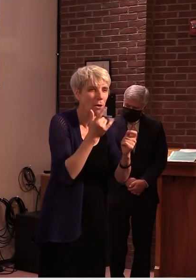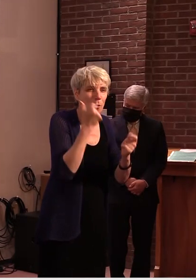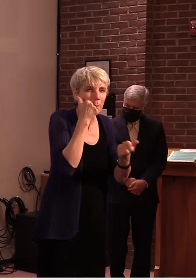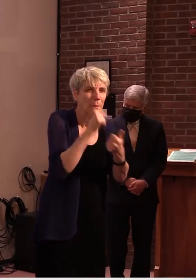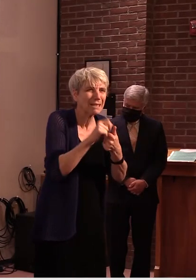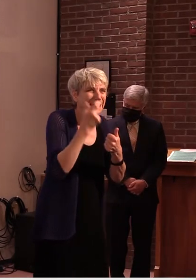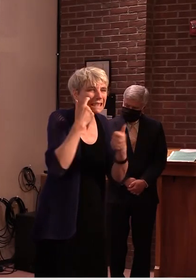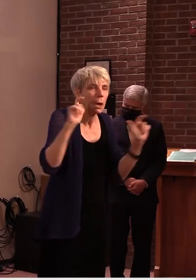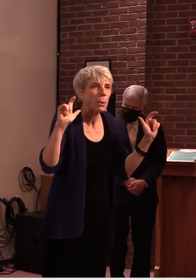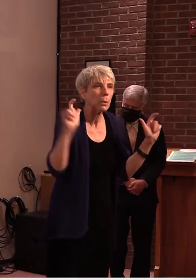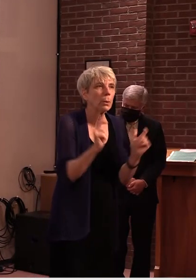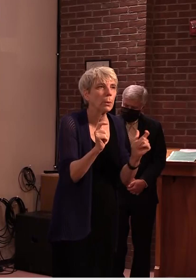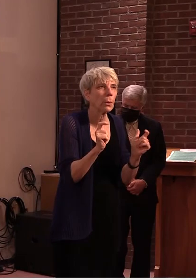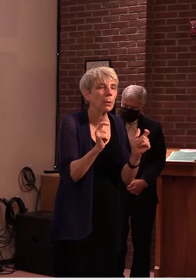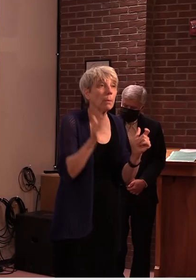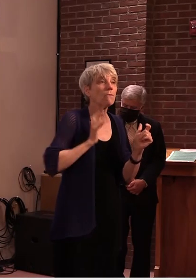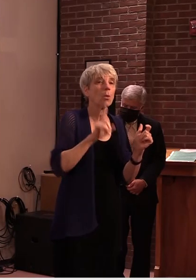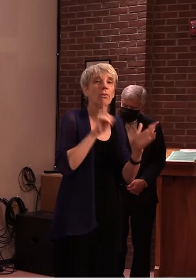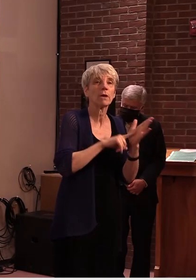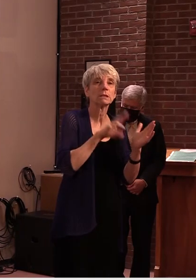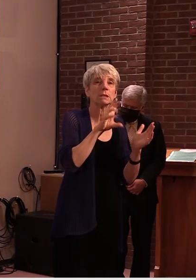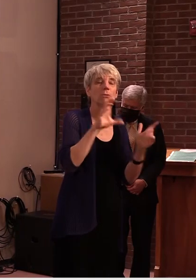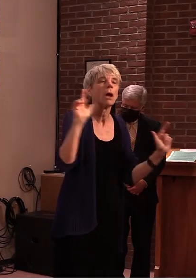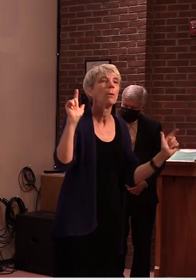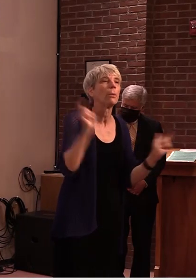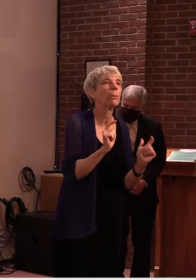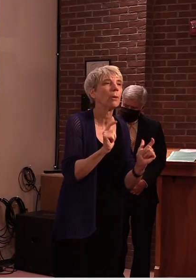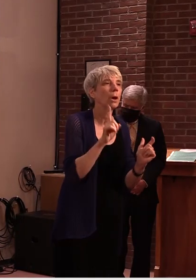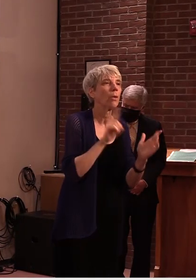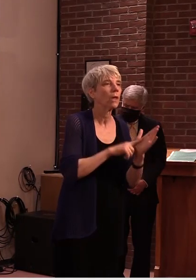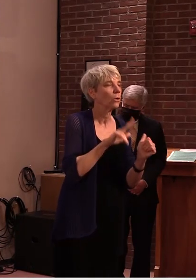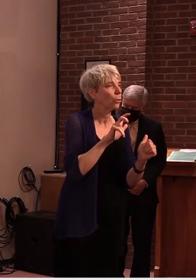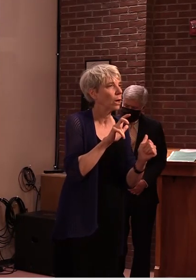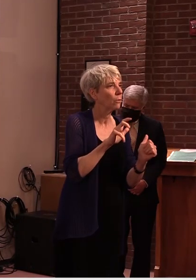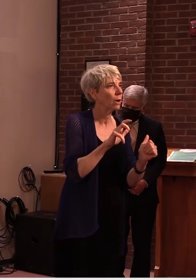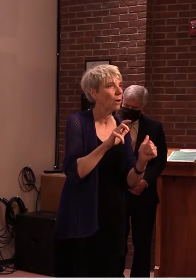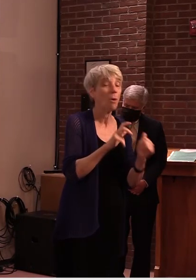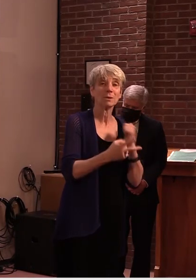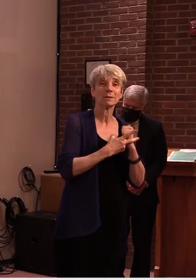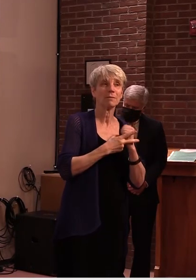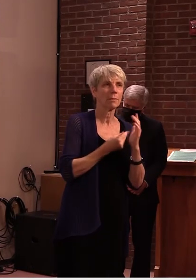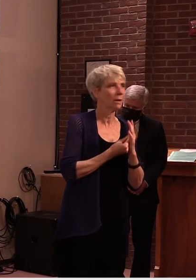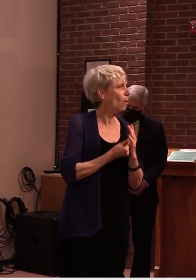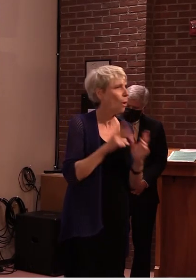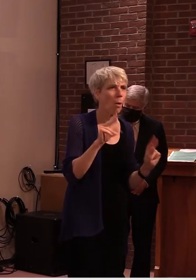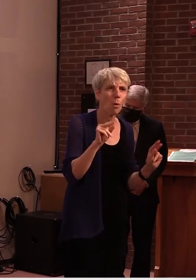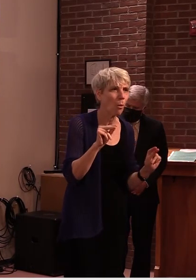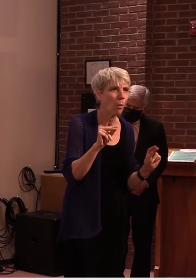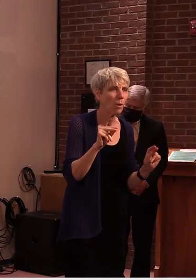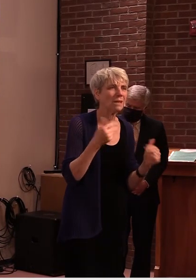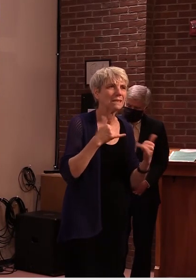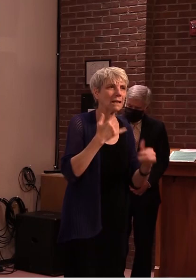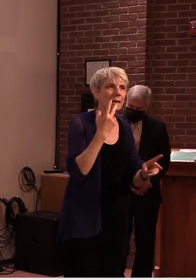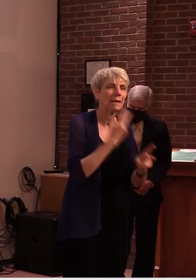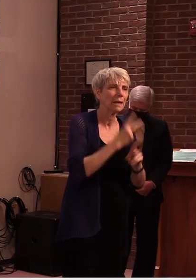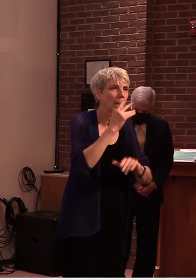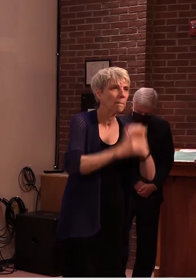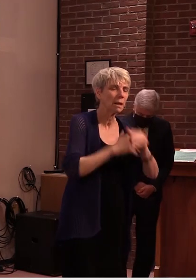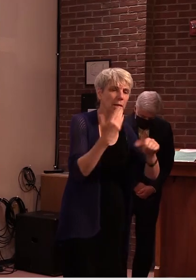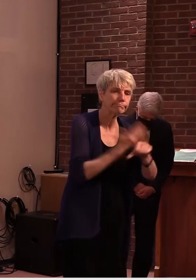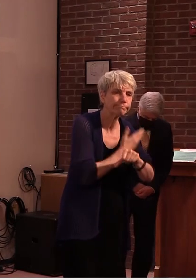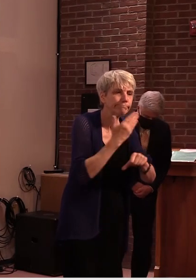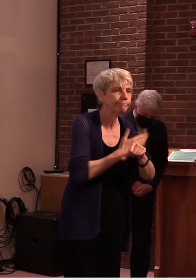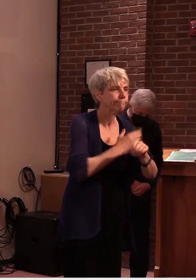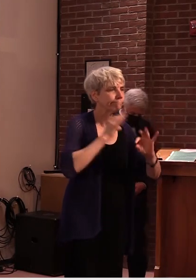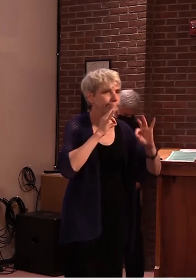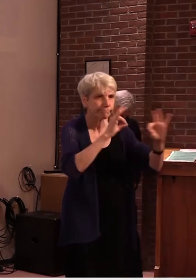um for the last couple months and there isn't significant savings because i still have to maintain the building we have to maintain a staffing